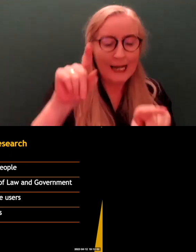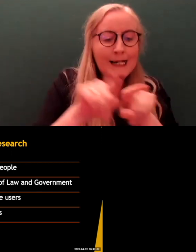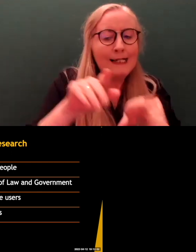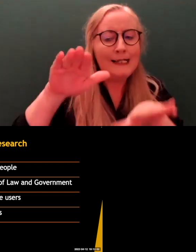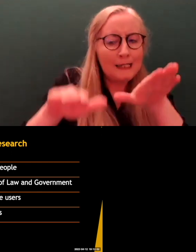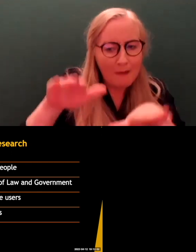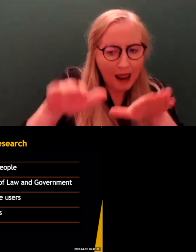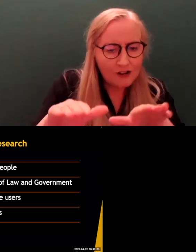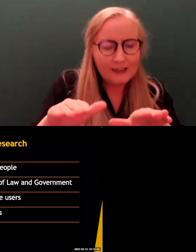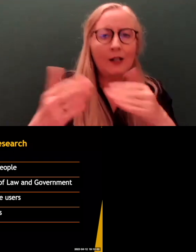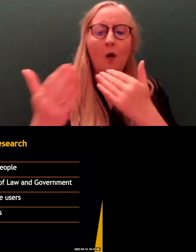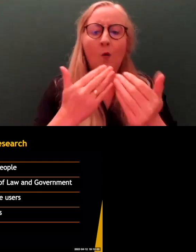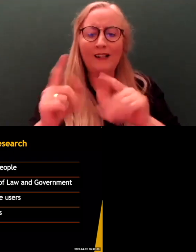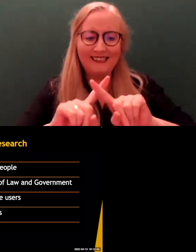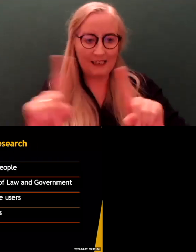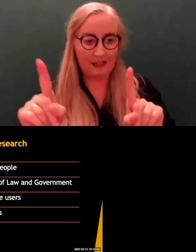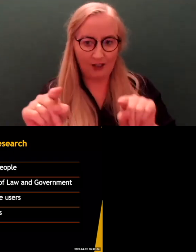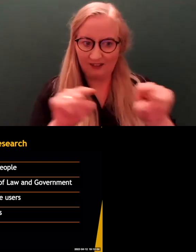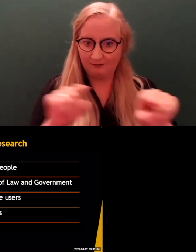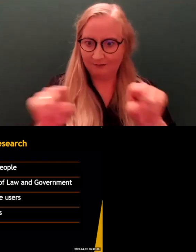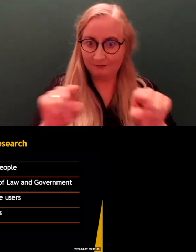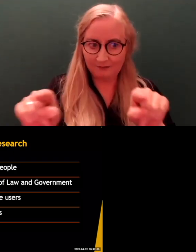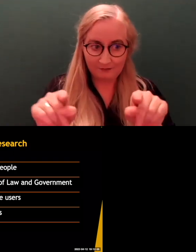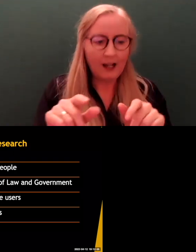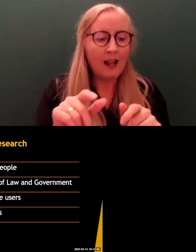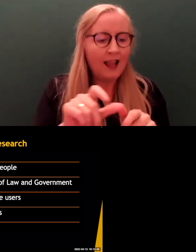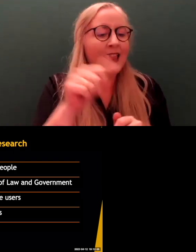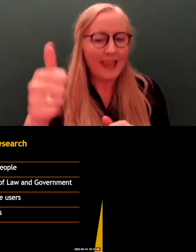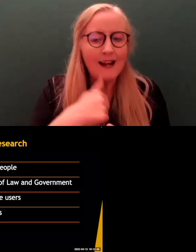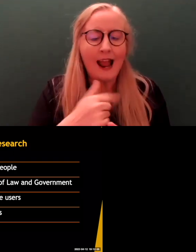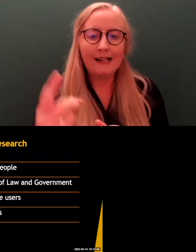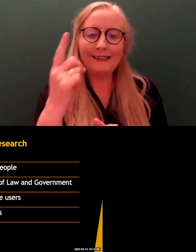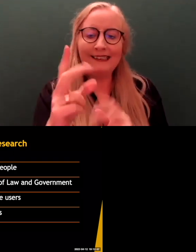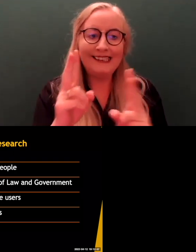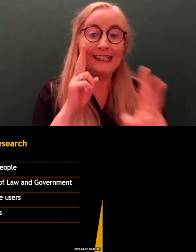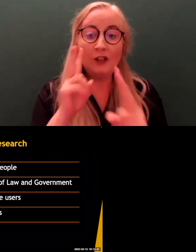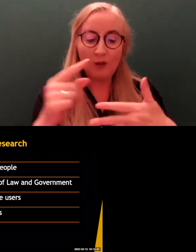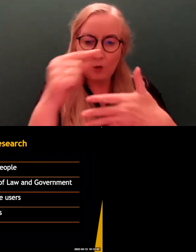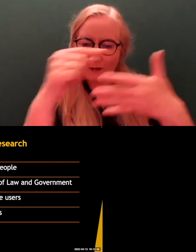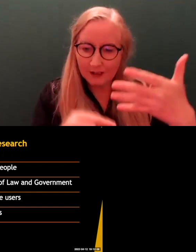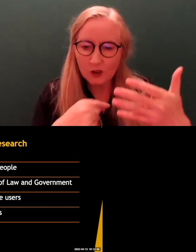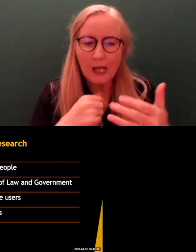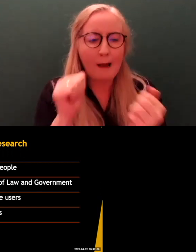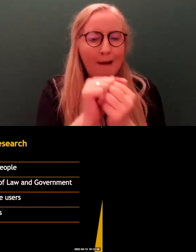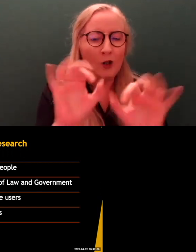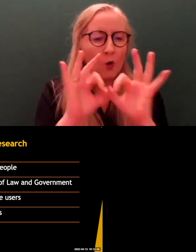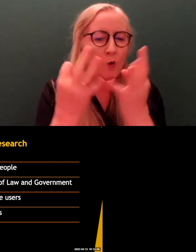differences. And most importantly, I did interviews. So, I met with groups of people, and I asked them about their